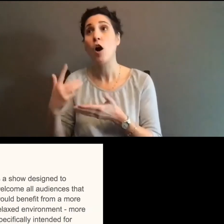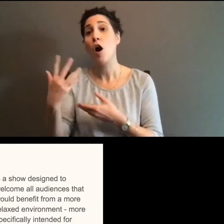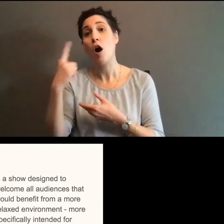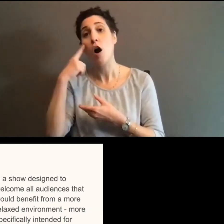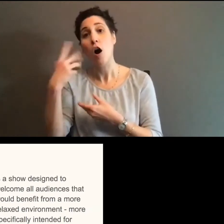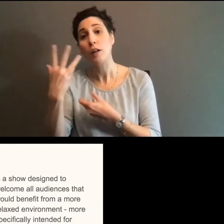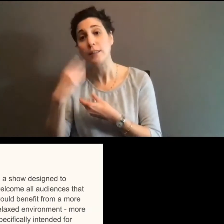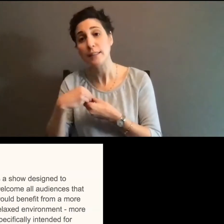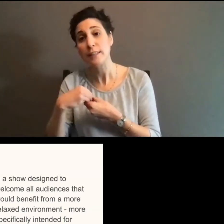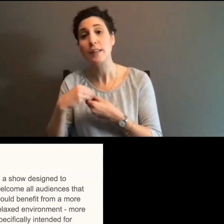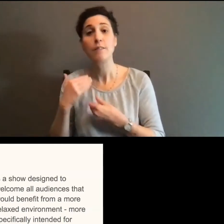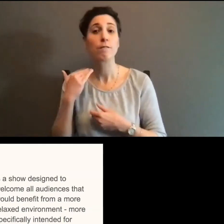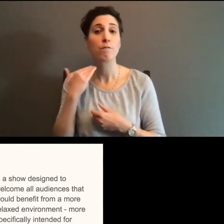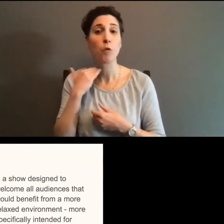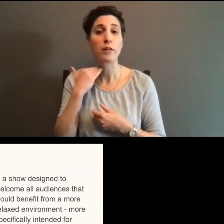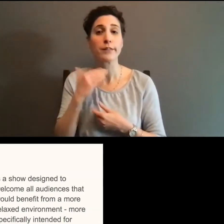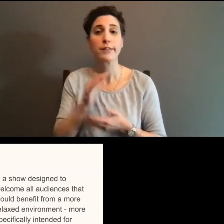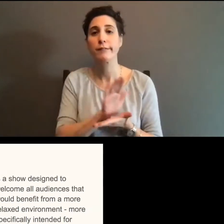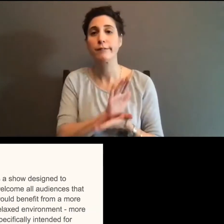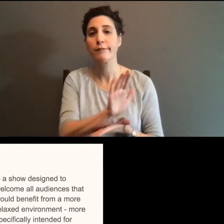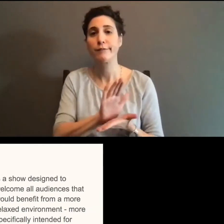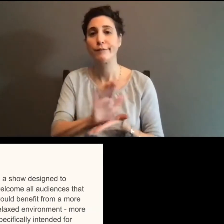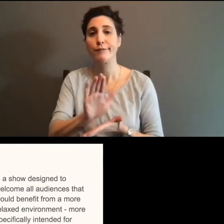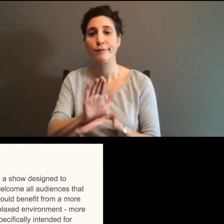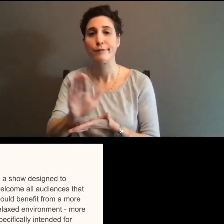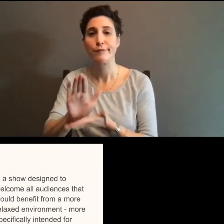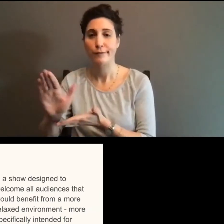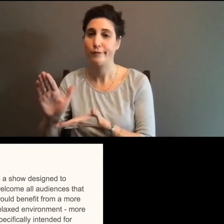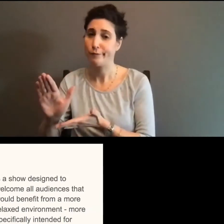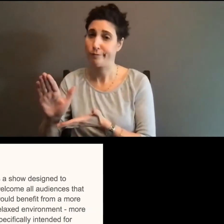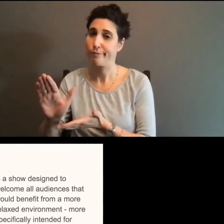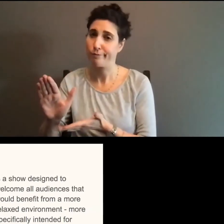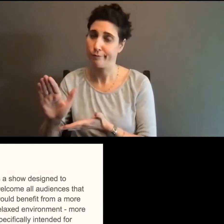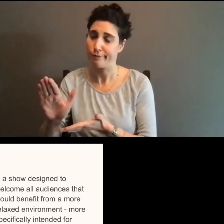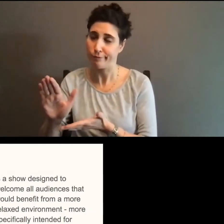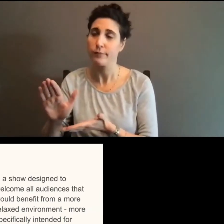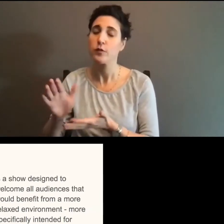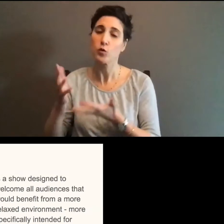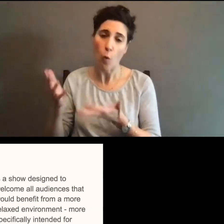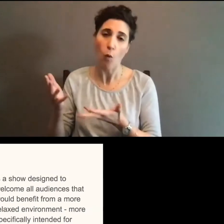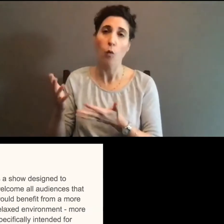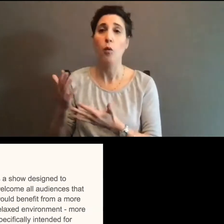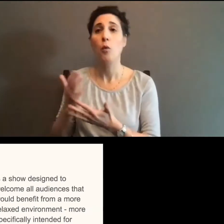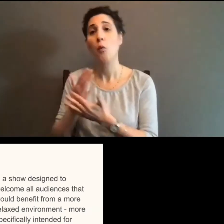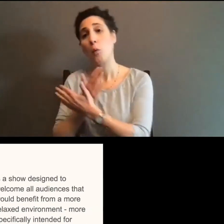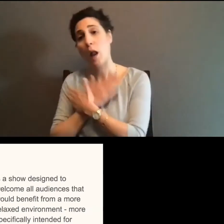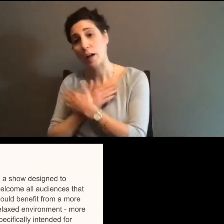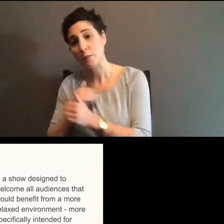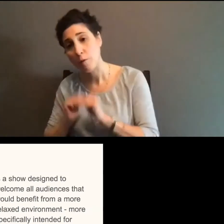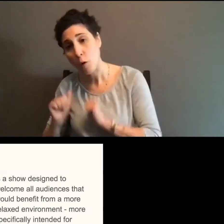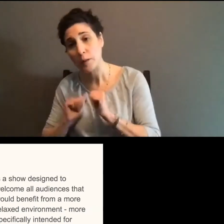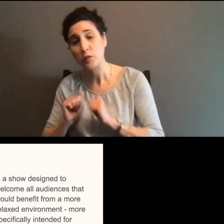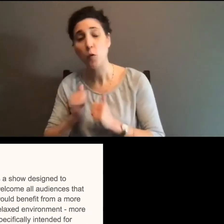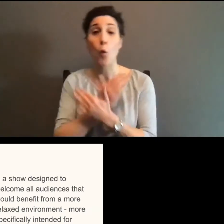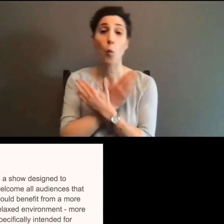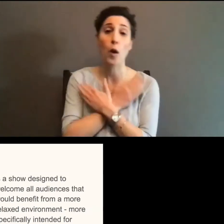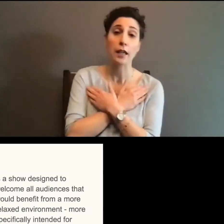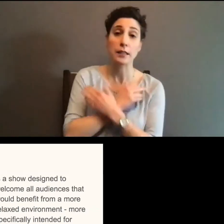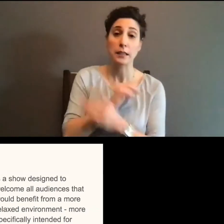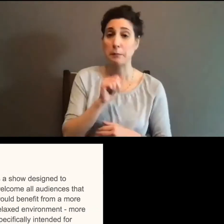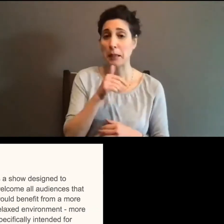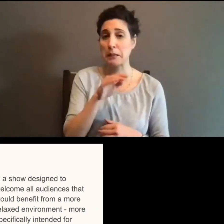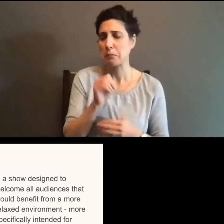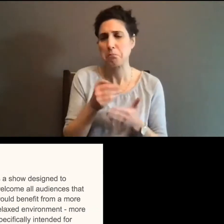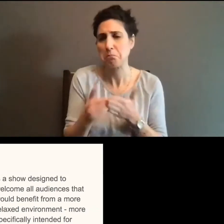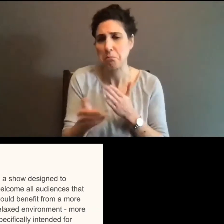practice. And so, you know, whether it is about relaxing spaces or relaxed performance, I would encourage you to bring